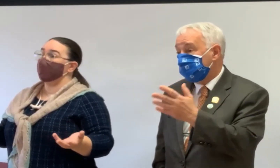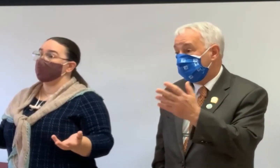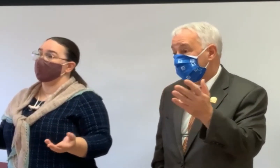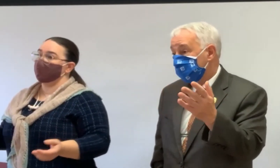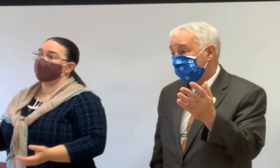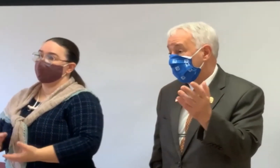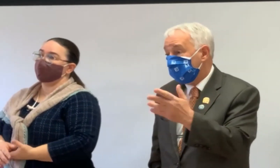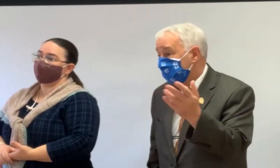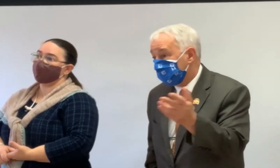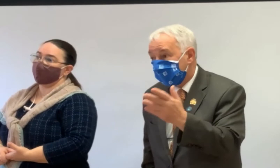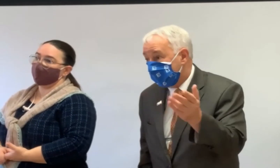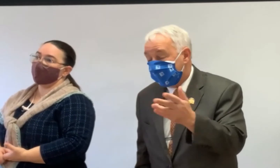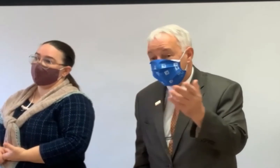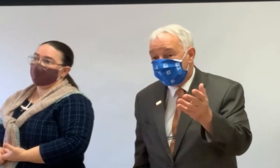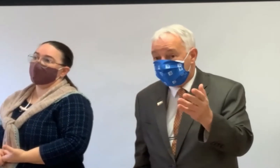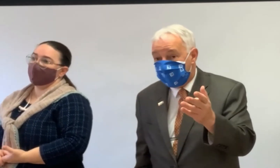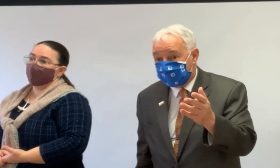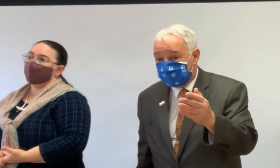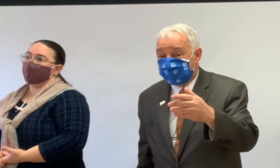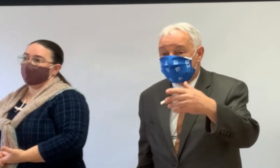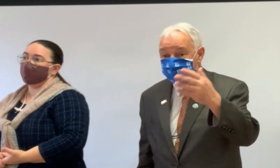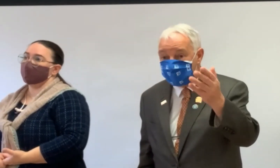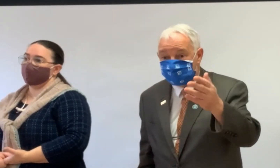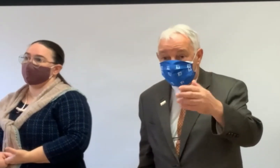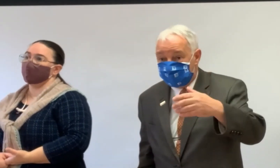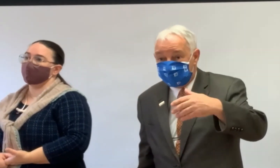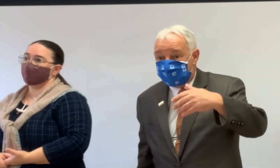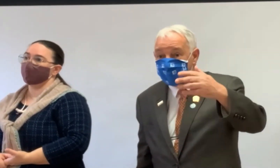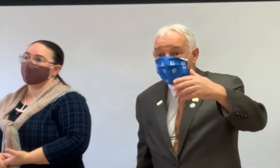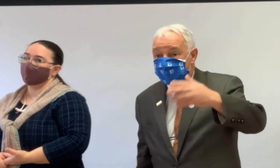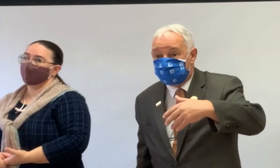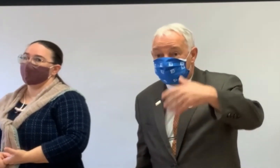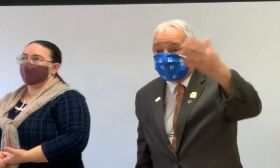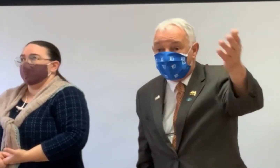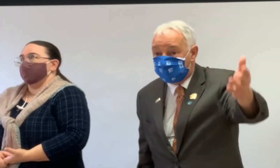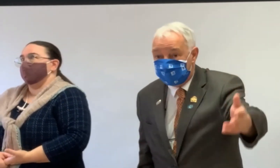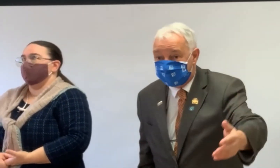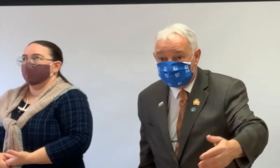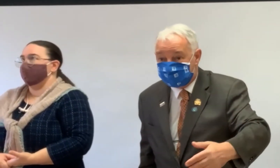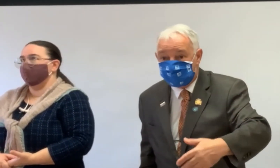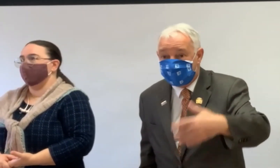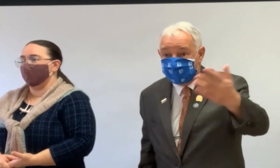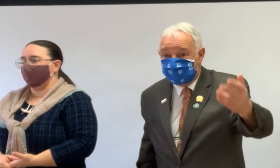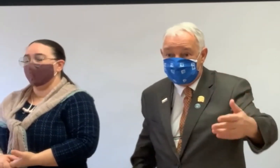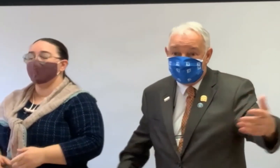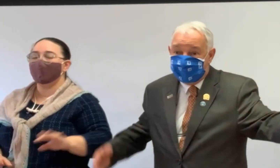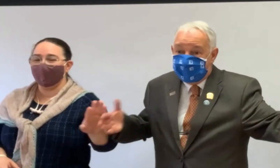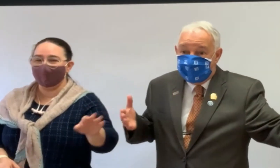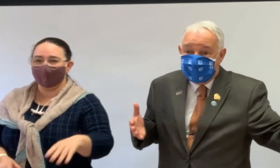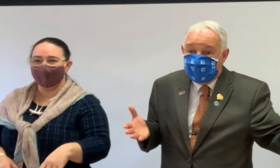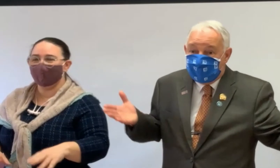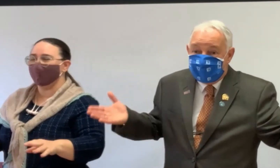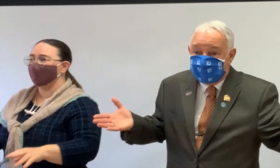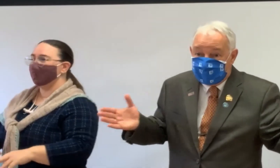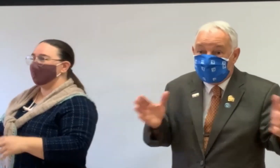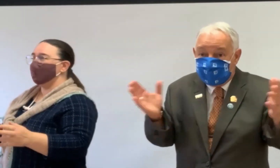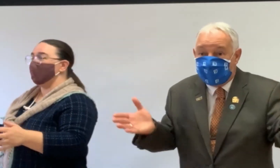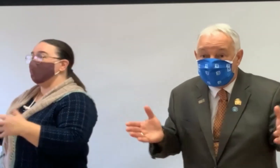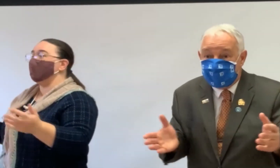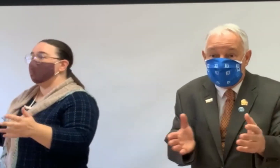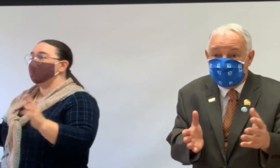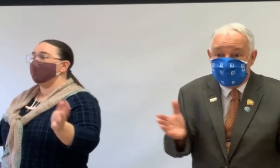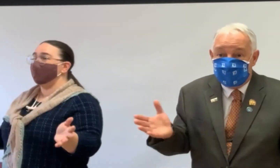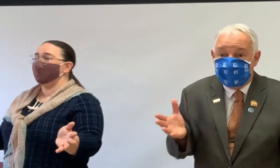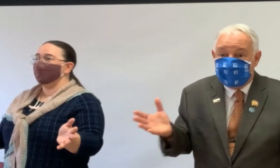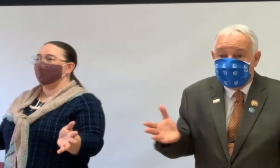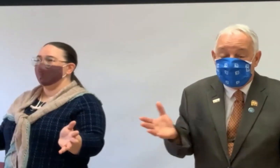it's very flexible. You can use the money any way you want. You're not supposed to, but you could go to the casino with the money. That'd be a bad idea. Nobody can, that's a